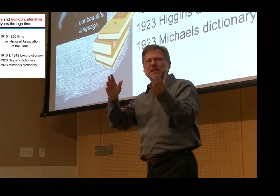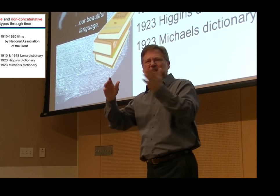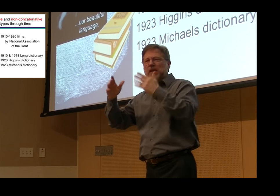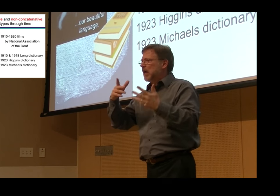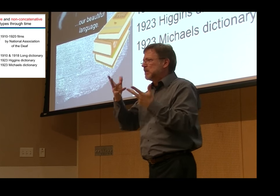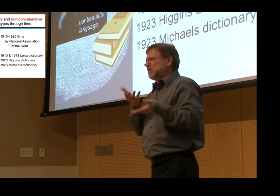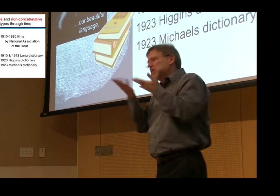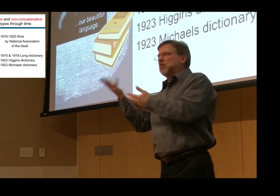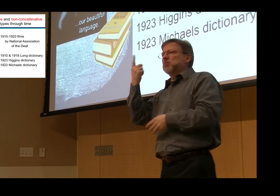form, the modern father.